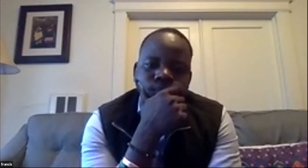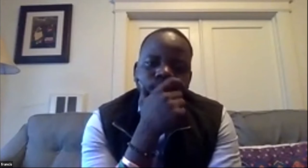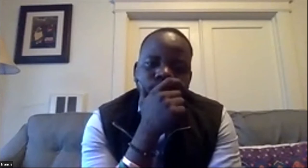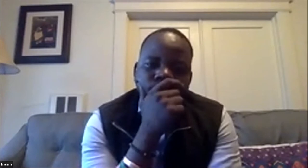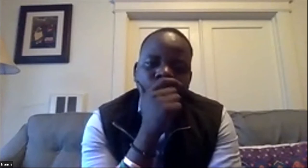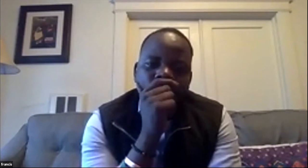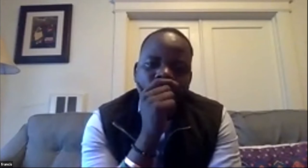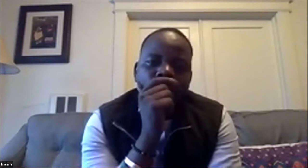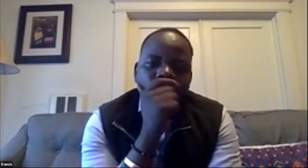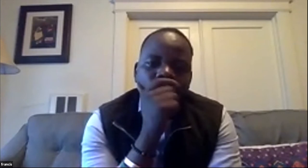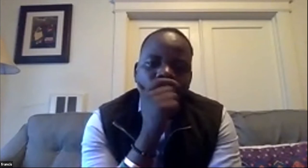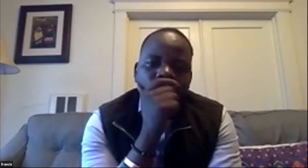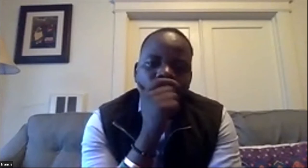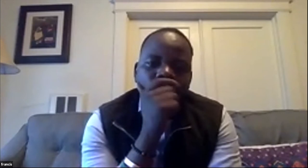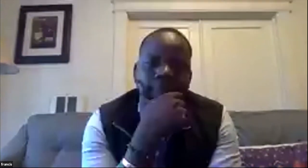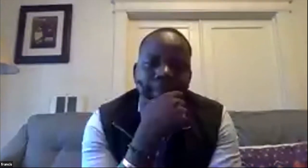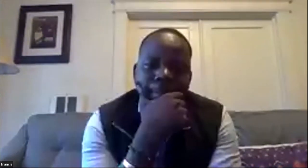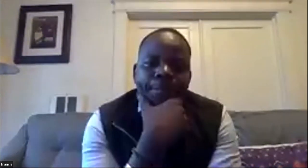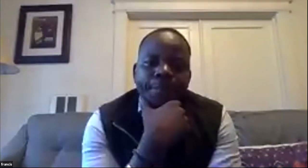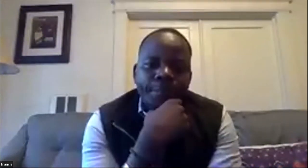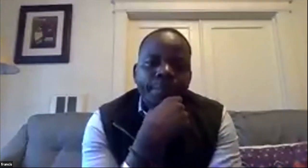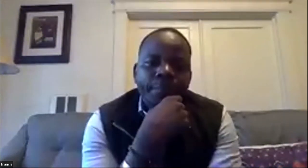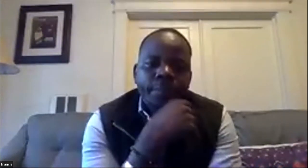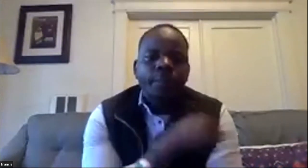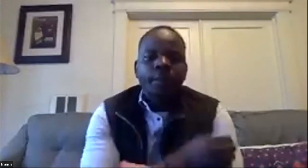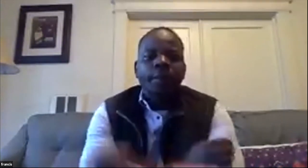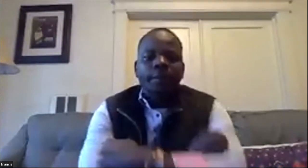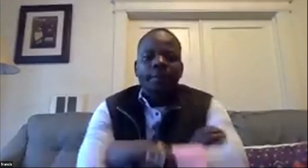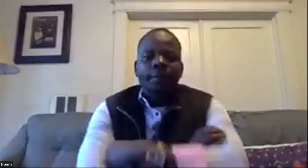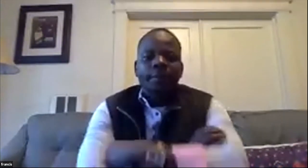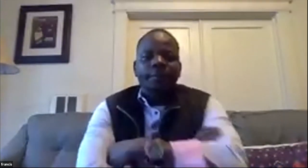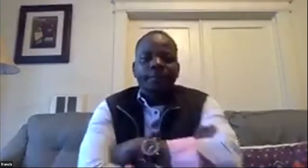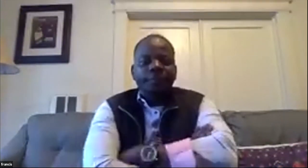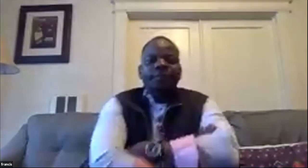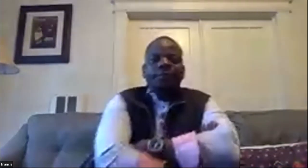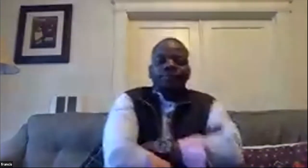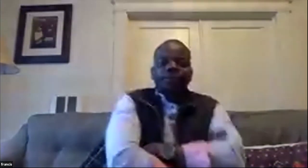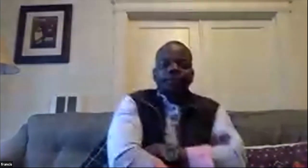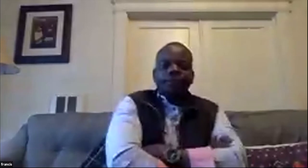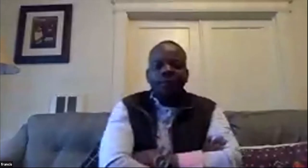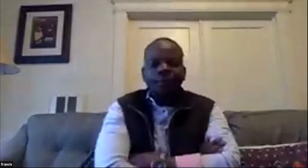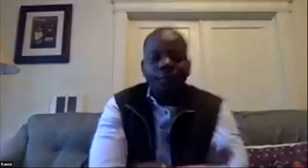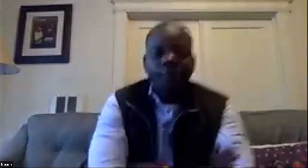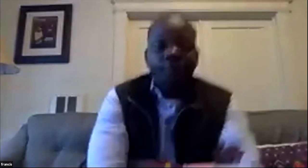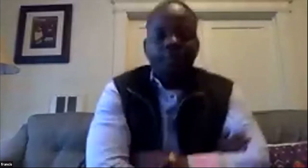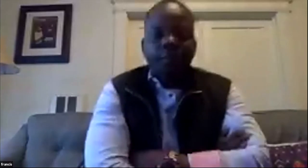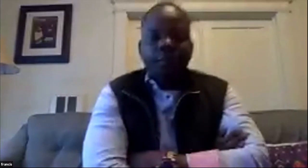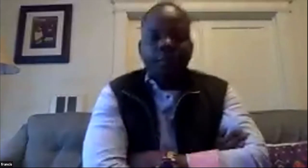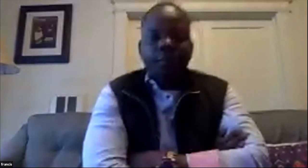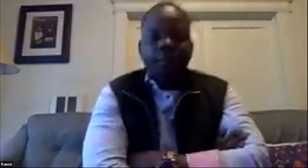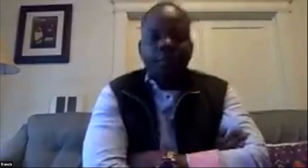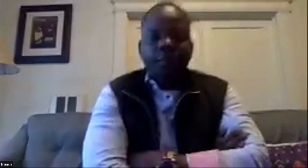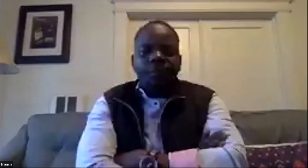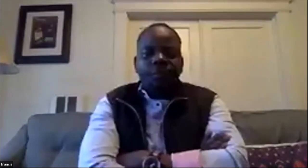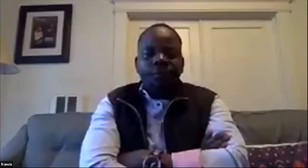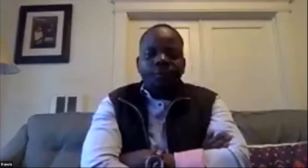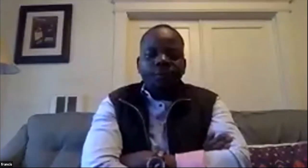an online presence as well all kinds of stuff so you can go to emet.org i believe is the